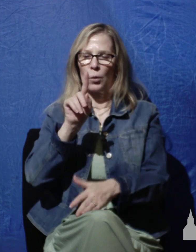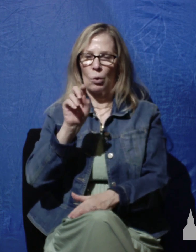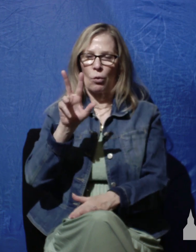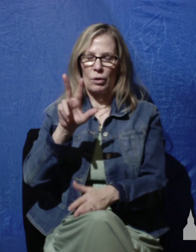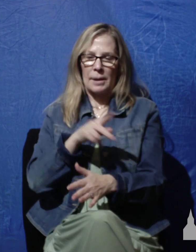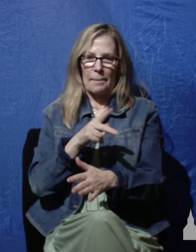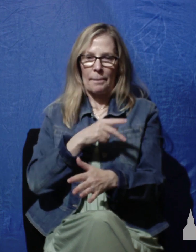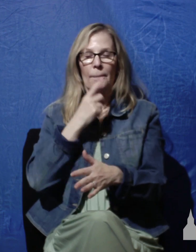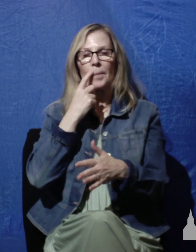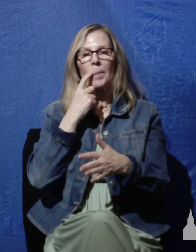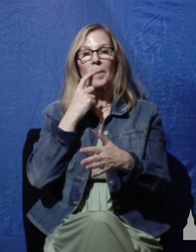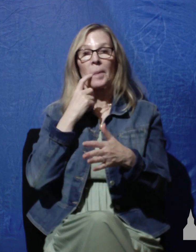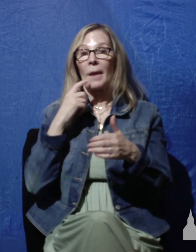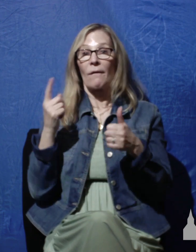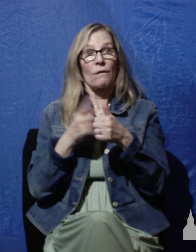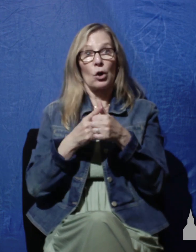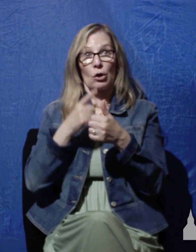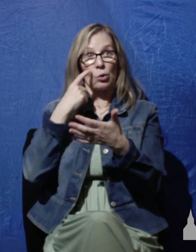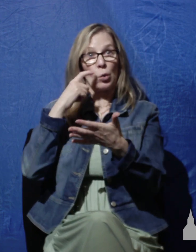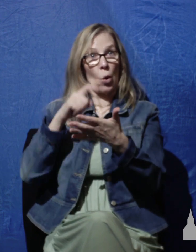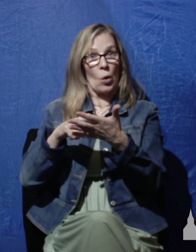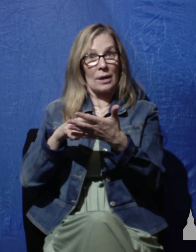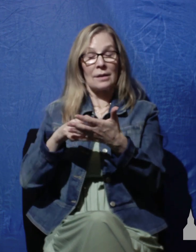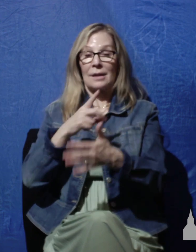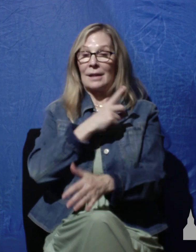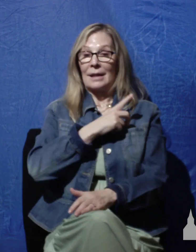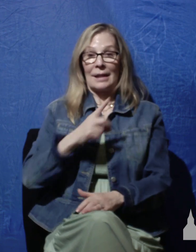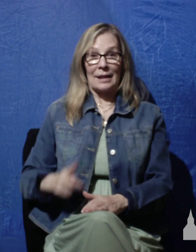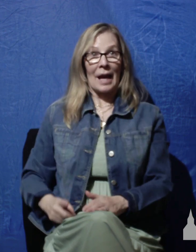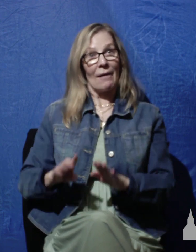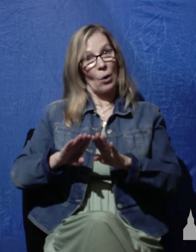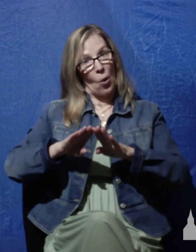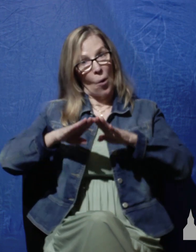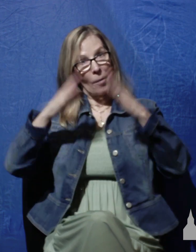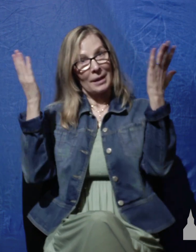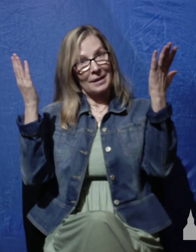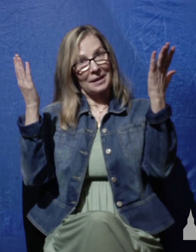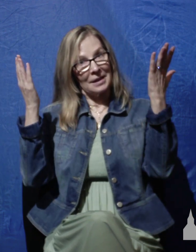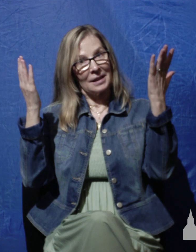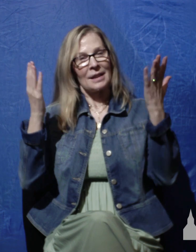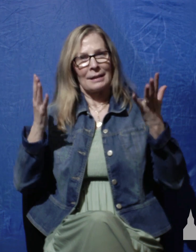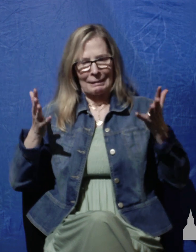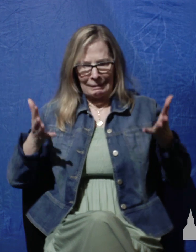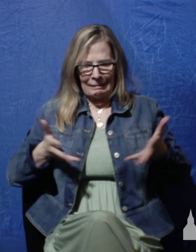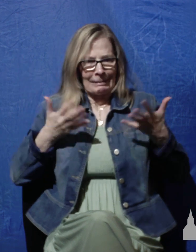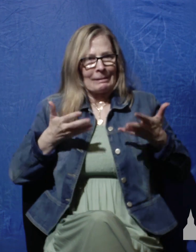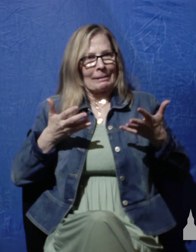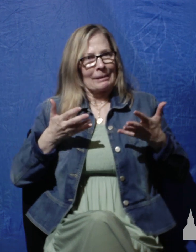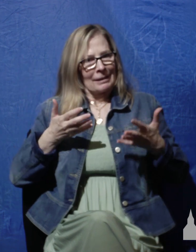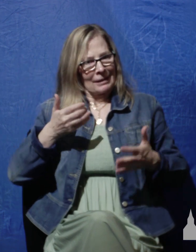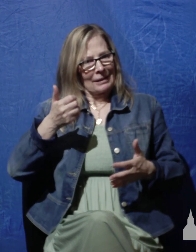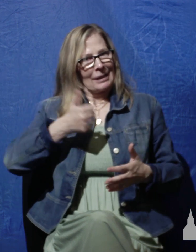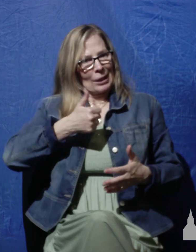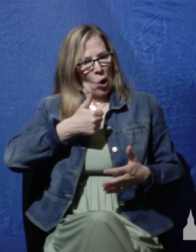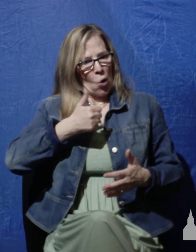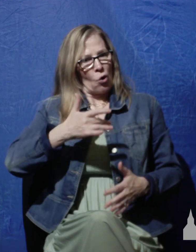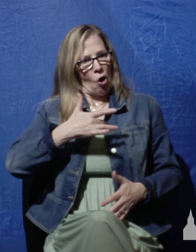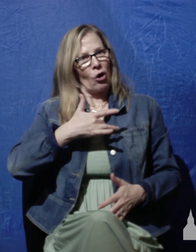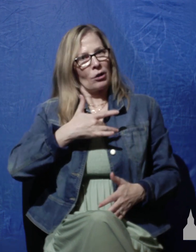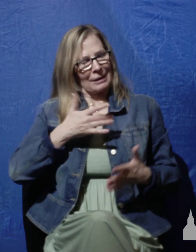the first thing we see as David begins, we see David stirring his own heart to praise God.